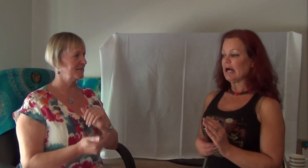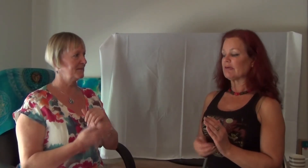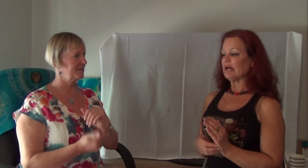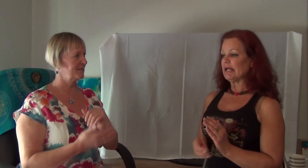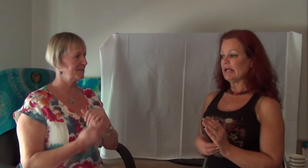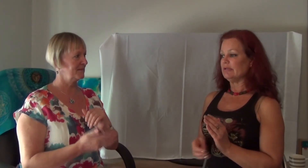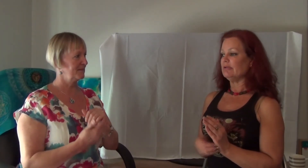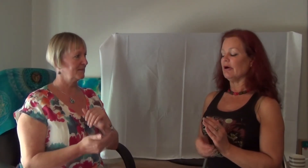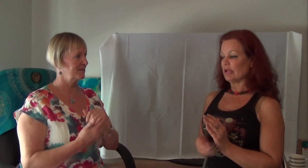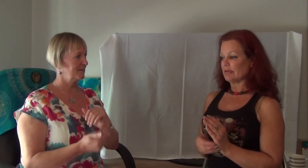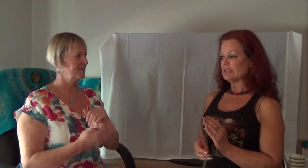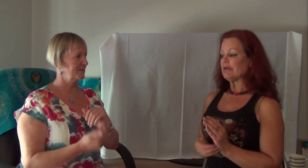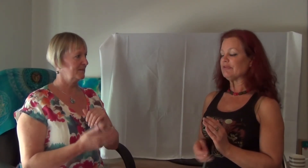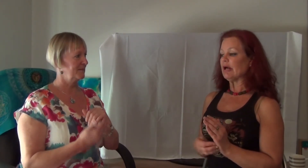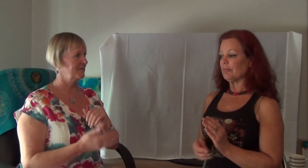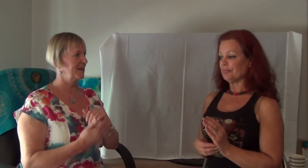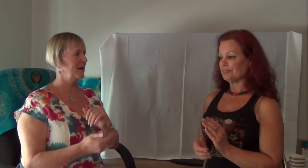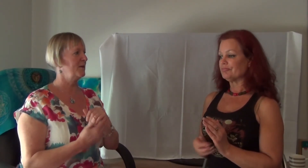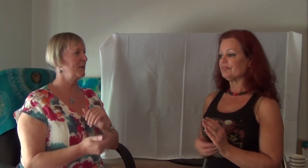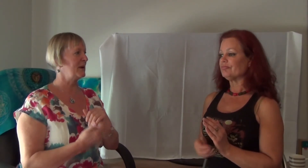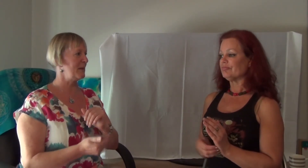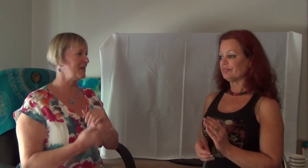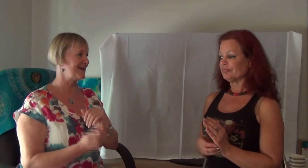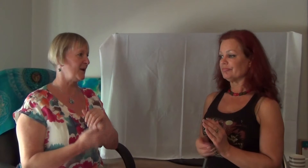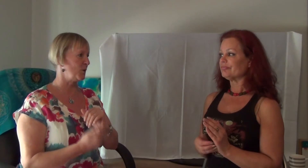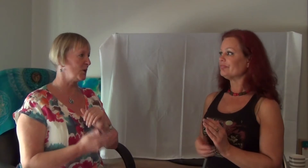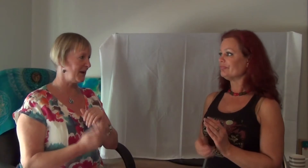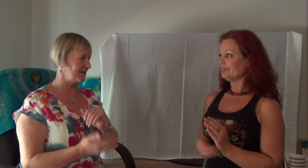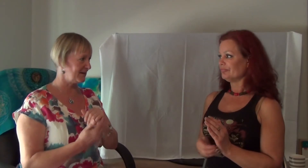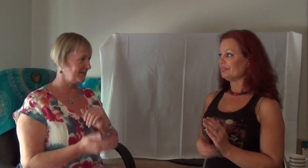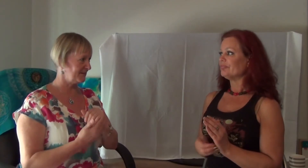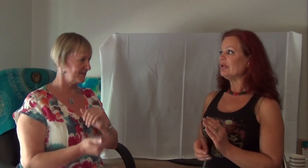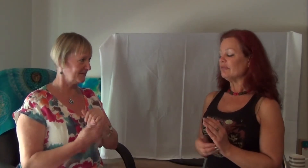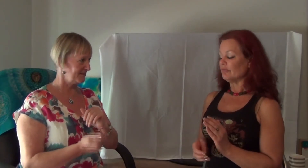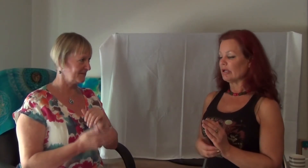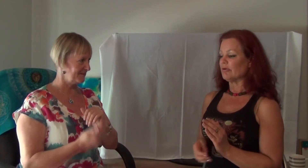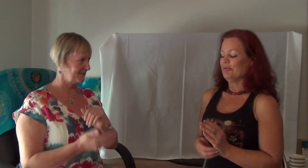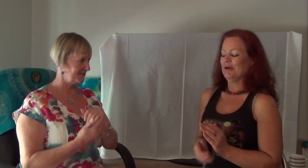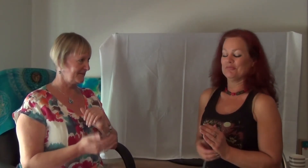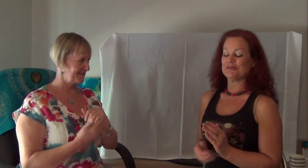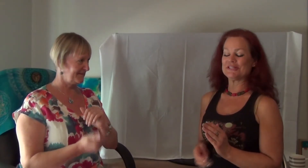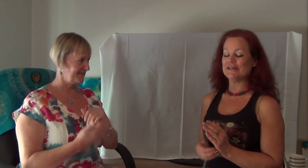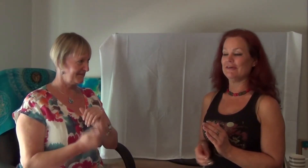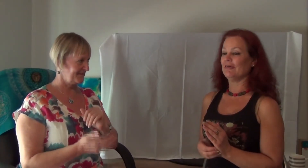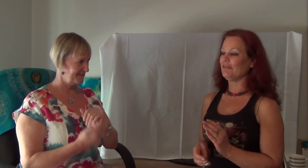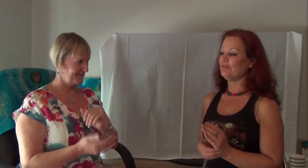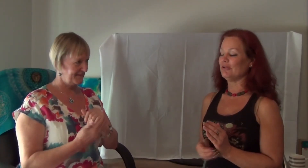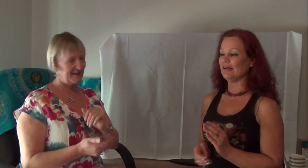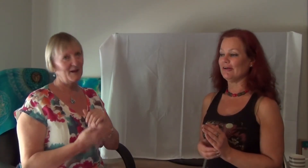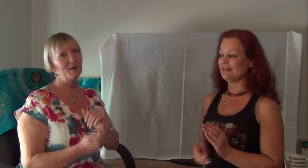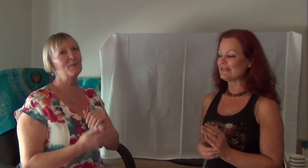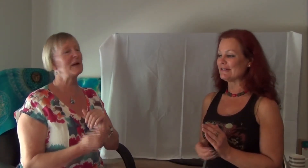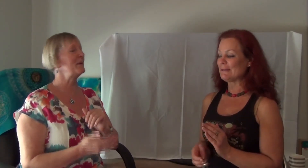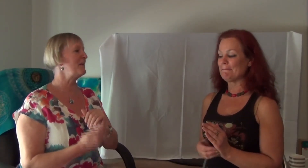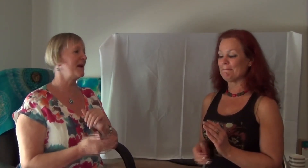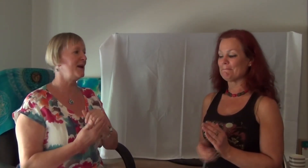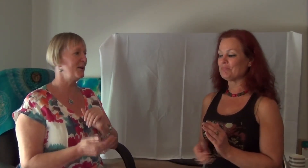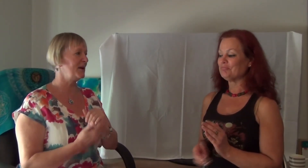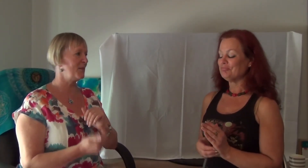back of my head know that I'm safe now. Even when I remember seeing all the blood. Even when I remember hearing them